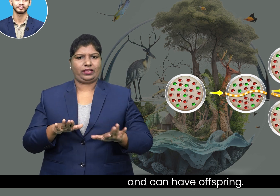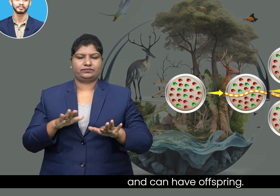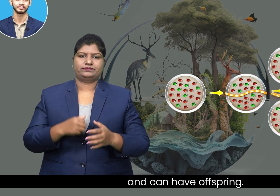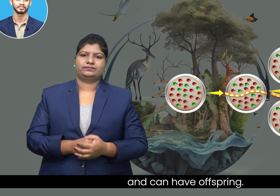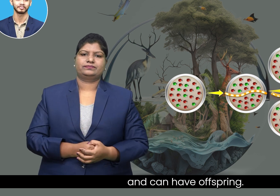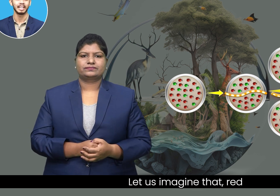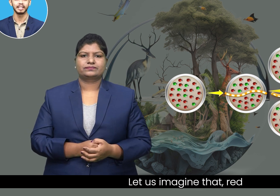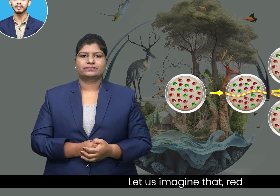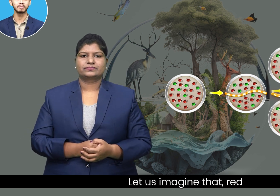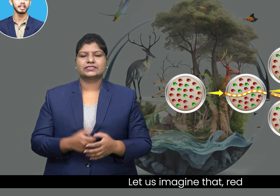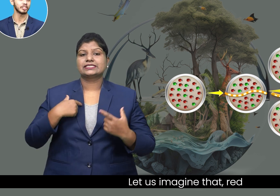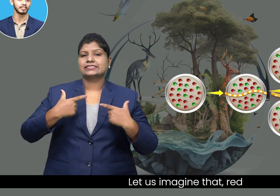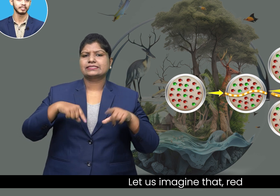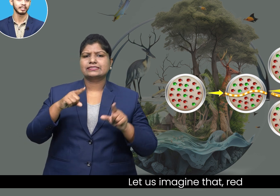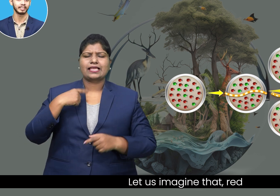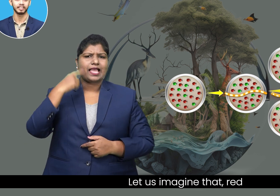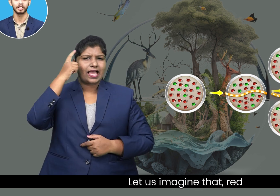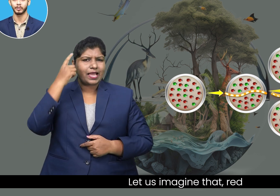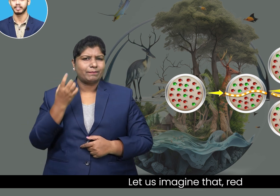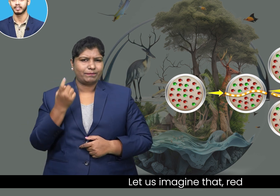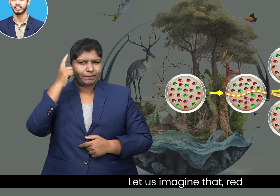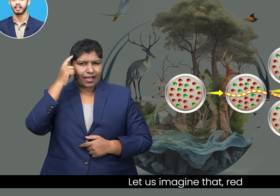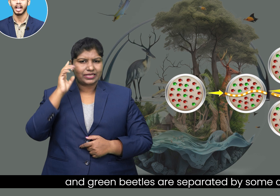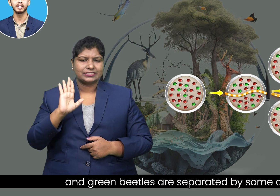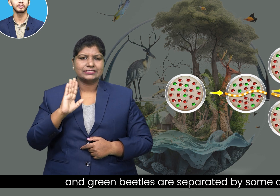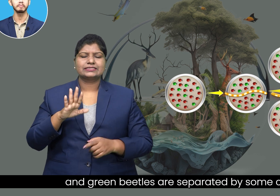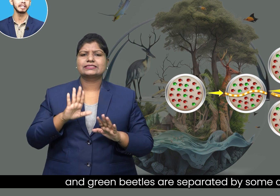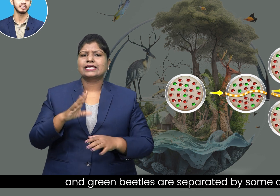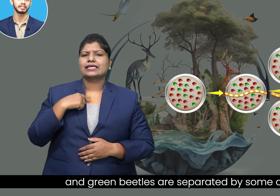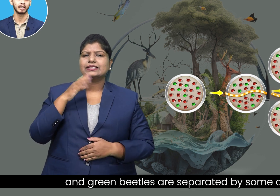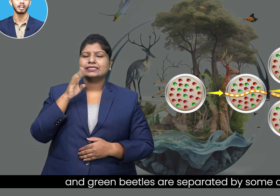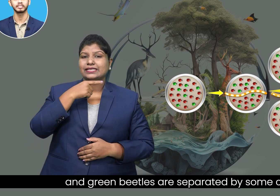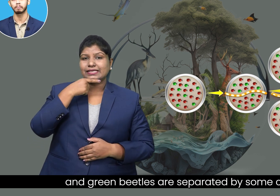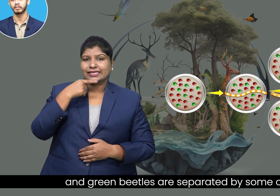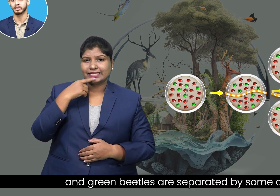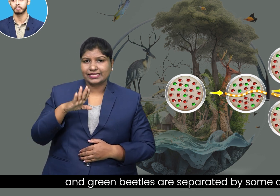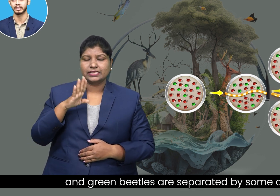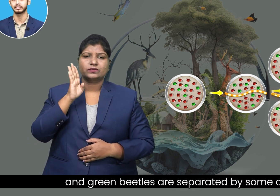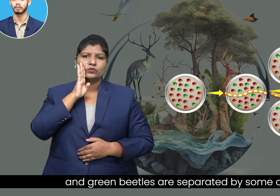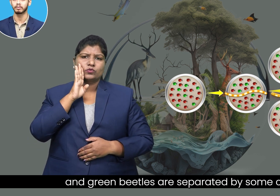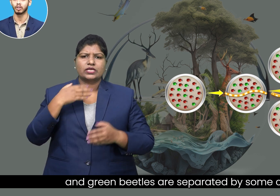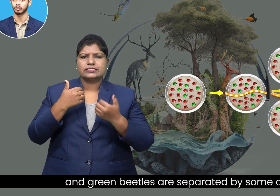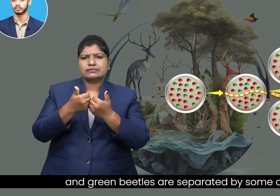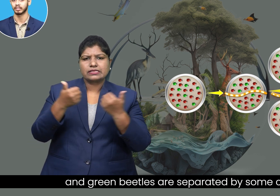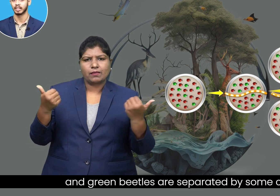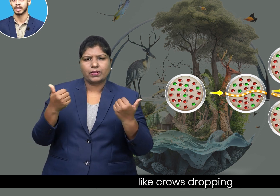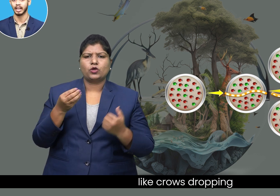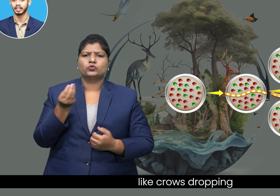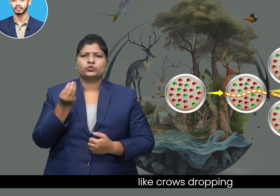Let us imagine that red and green beetles are separated by some cause, like